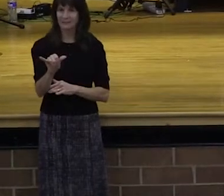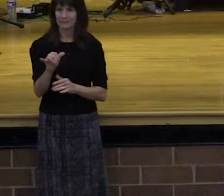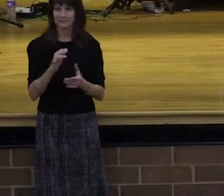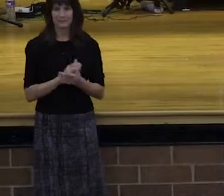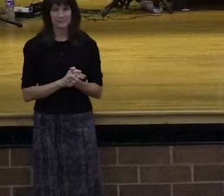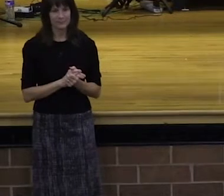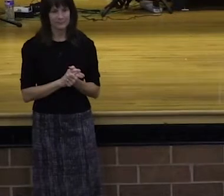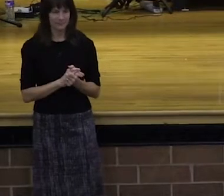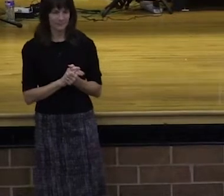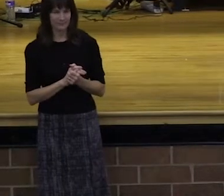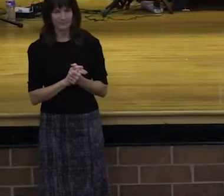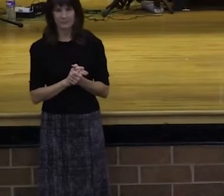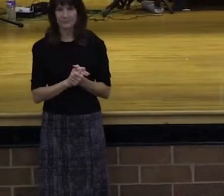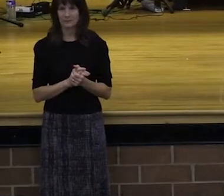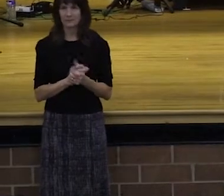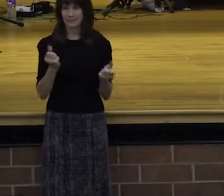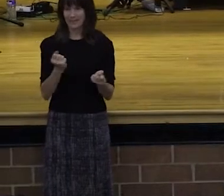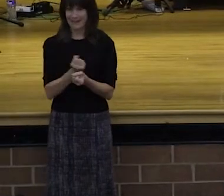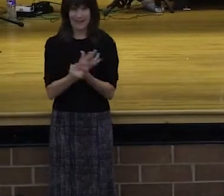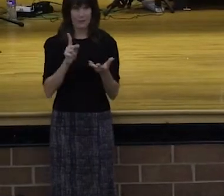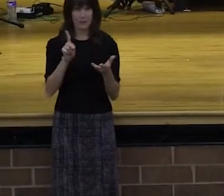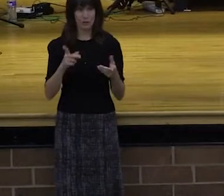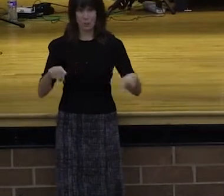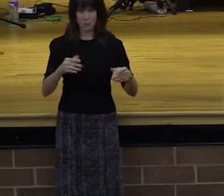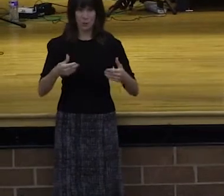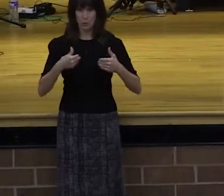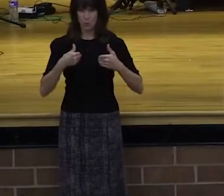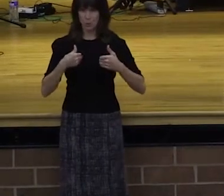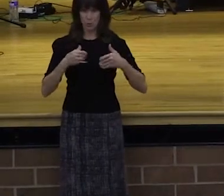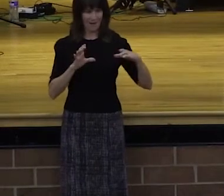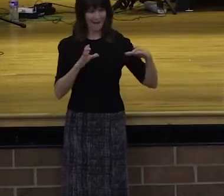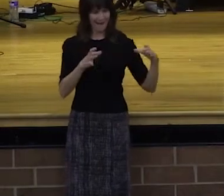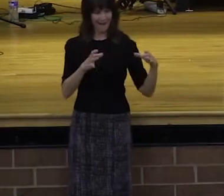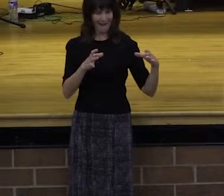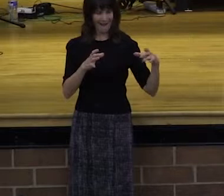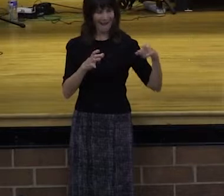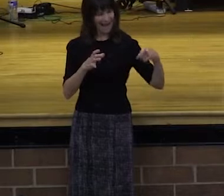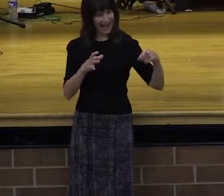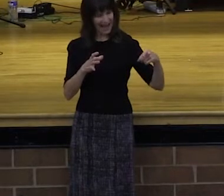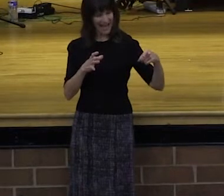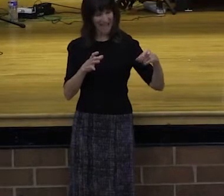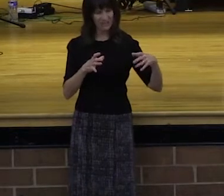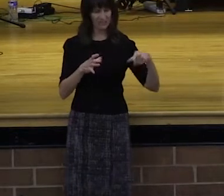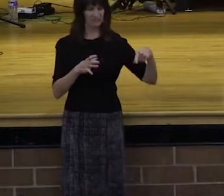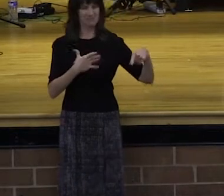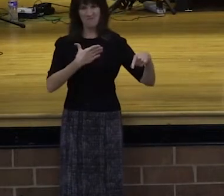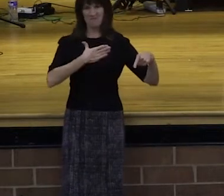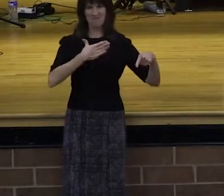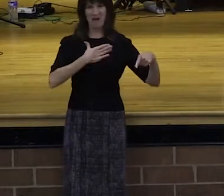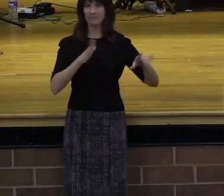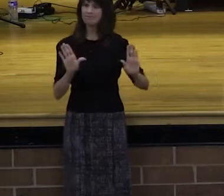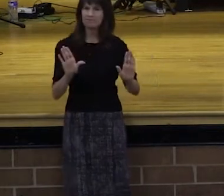as something to sow. So you have love seed, you sow love seed. You have mercy seeds, you